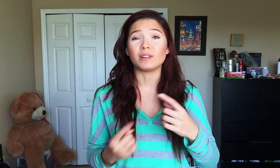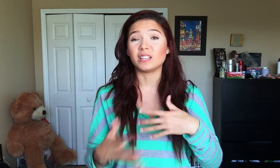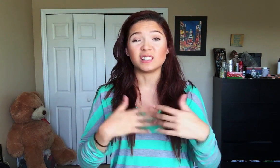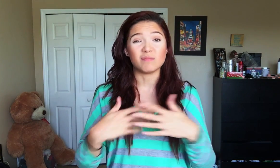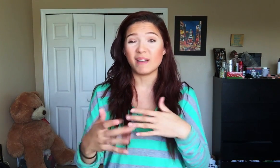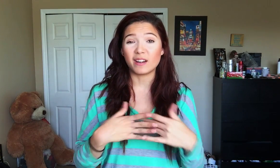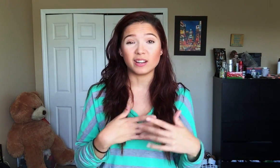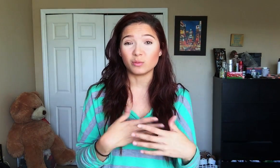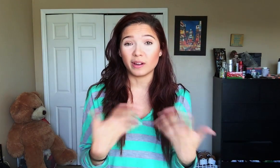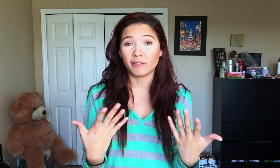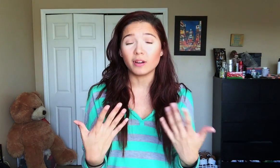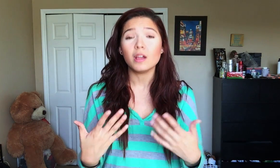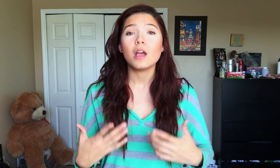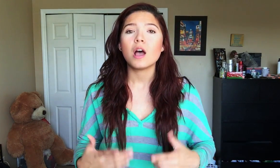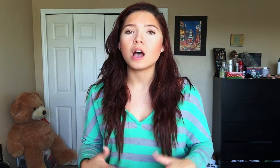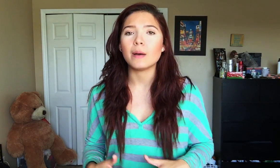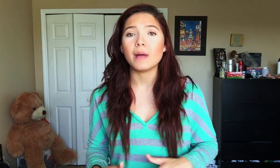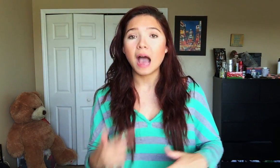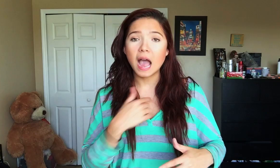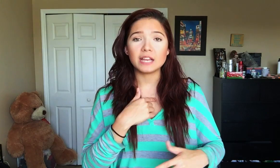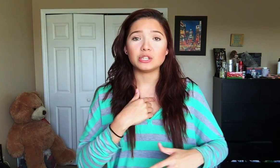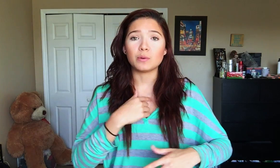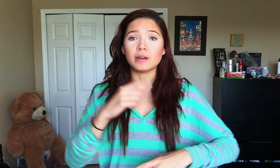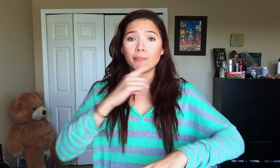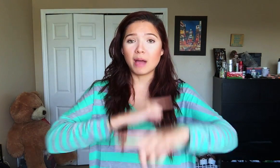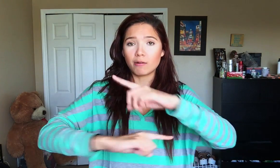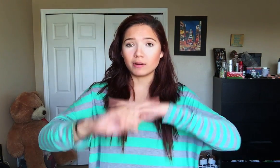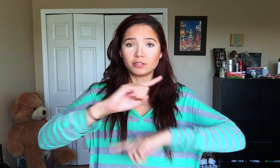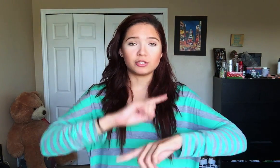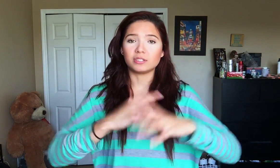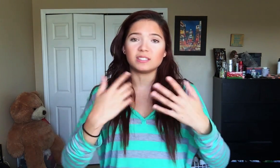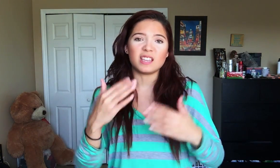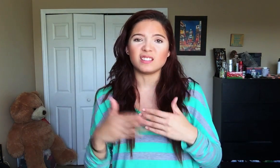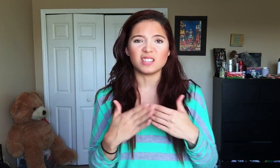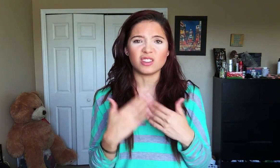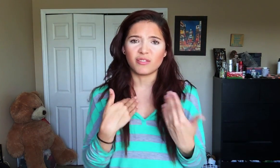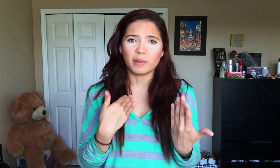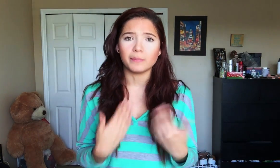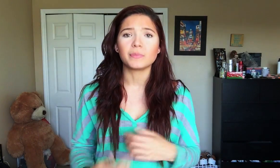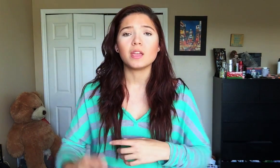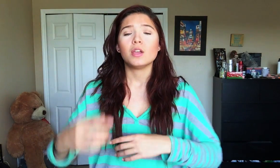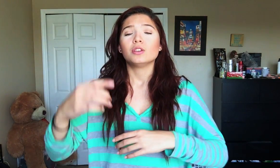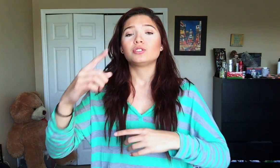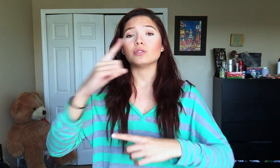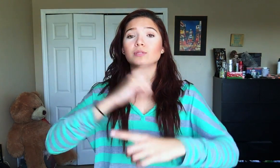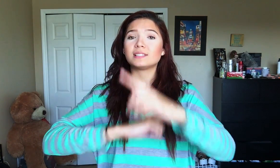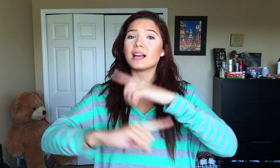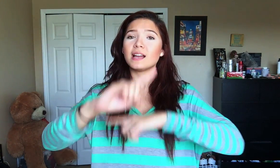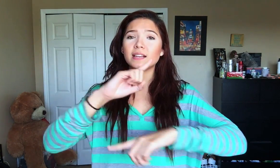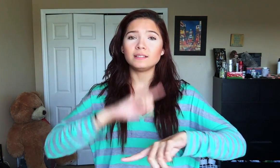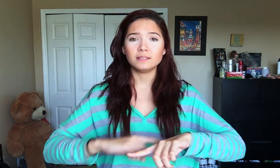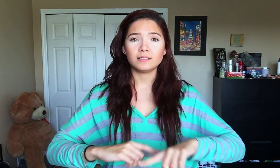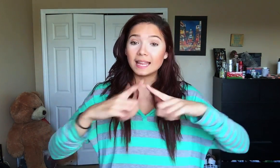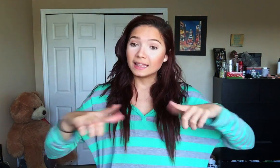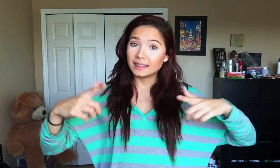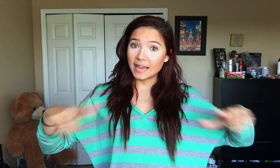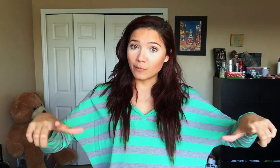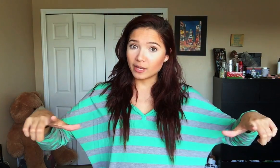really doesn't matter it's whatever um I do it backwards just it's easier for me so sign language